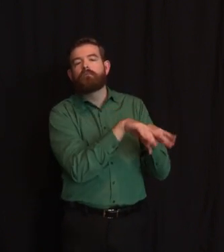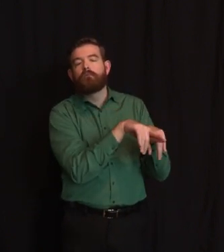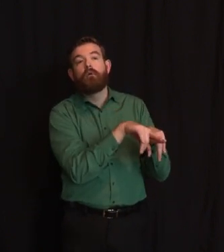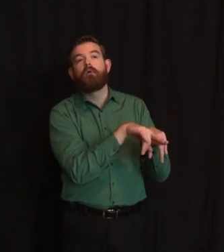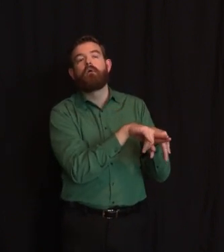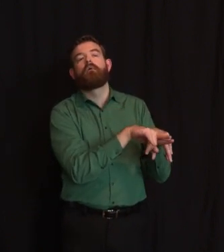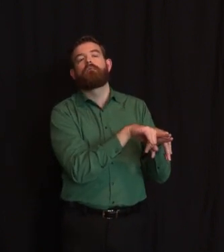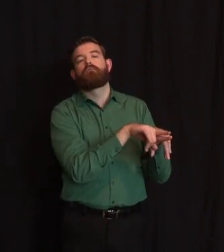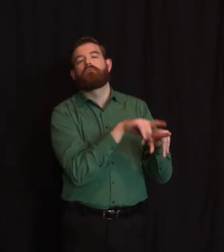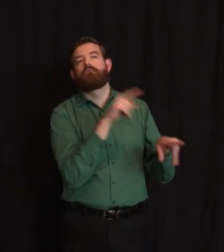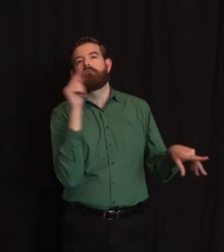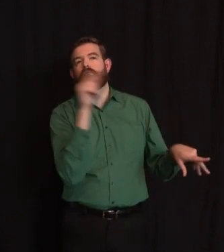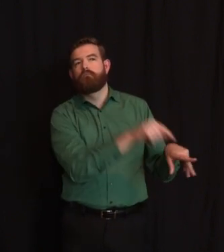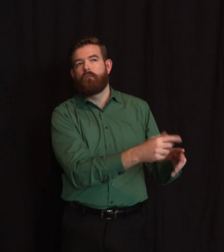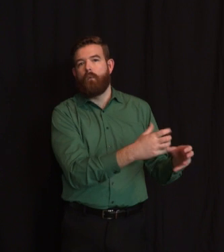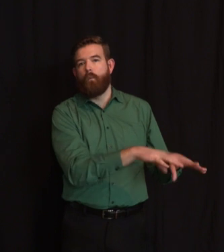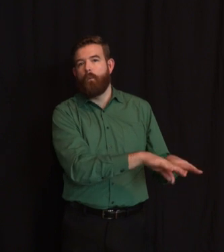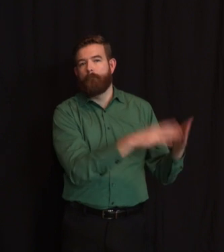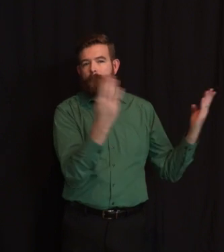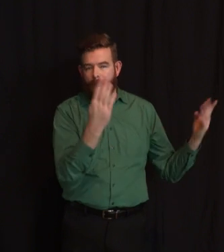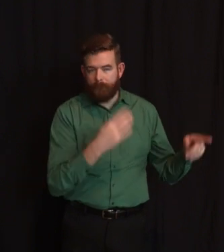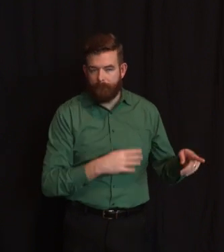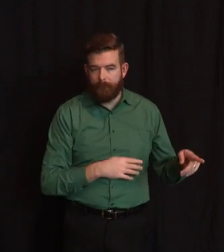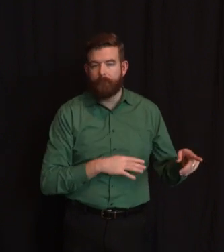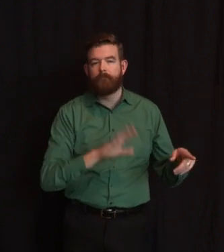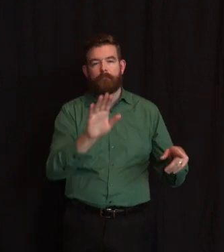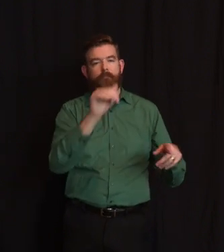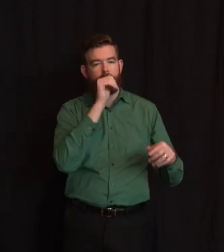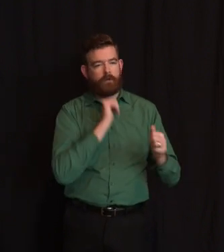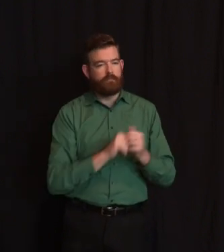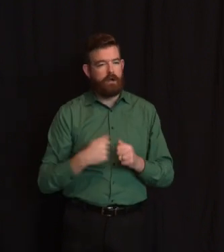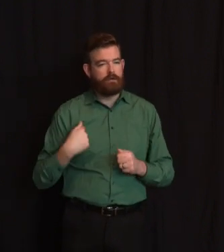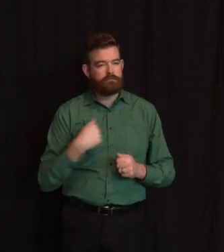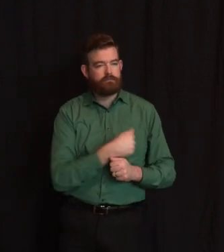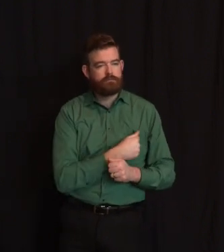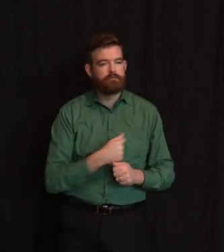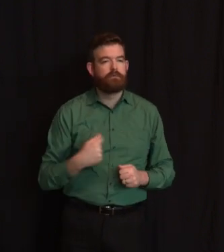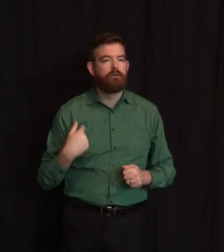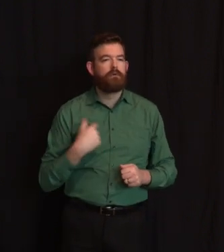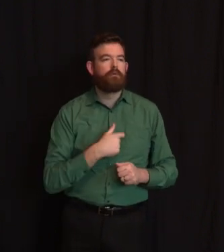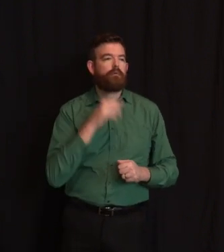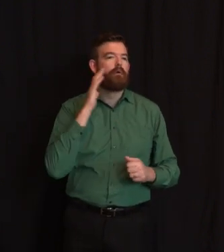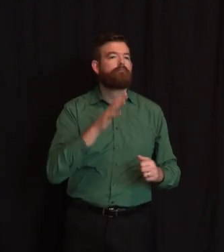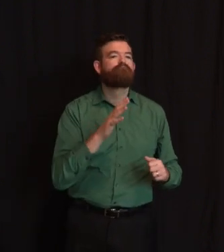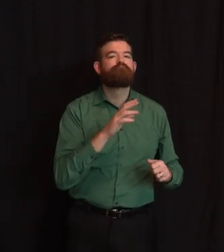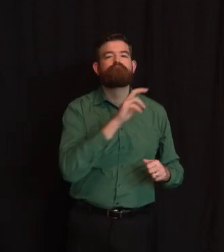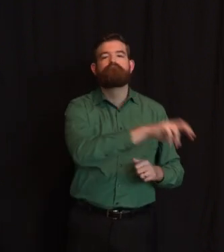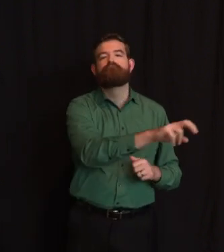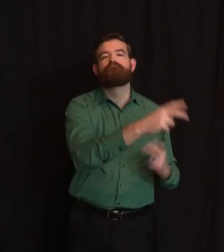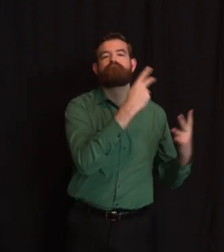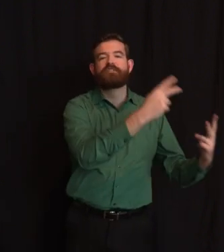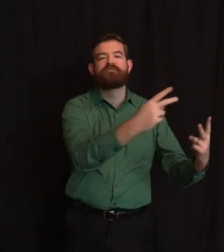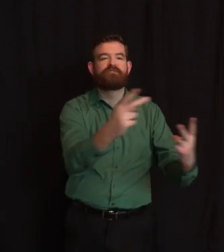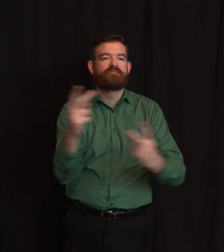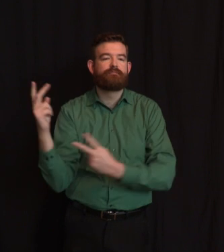next week more than we have the past couple. God bless you all folks. Keep doing what you're doing. It is working.